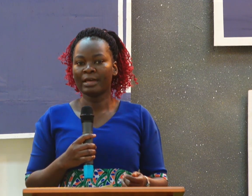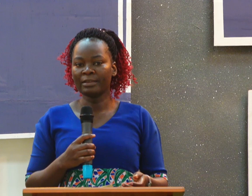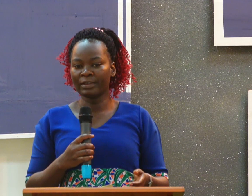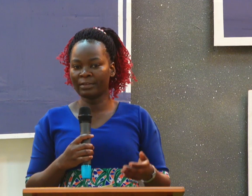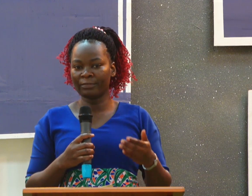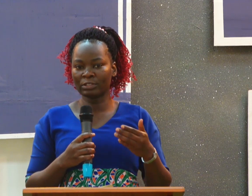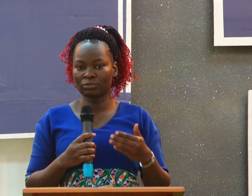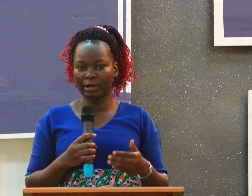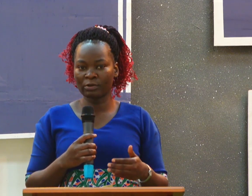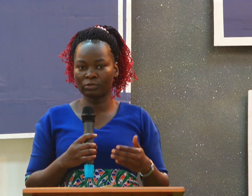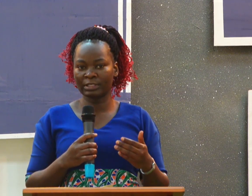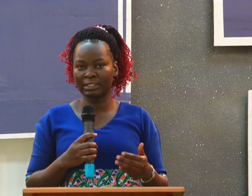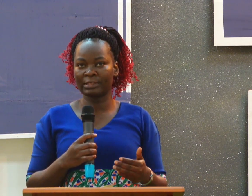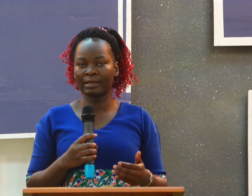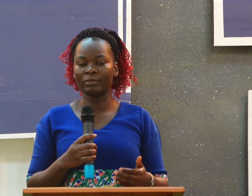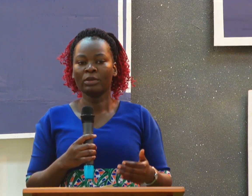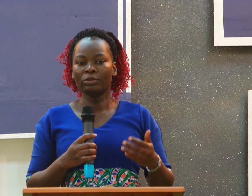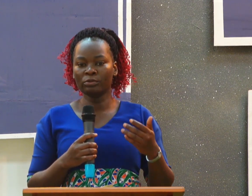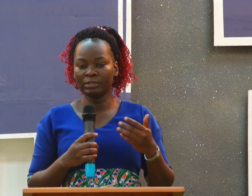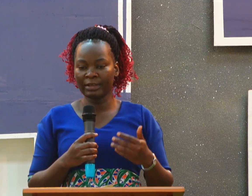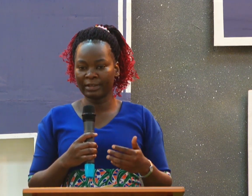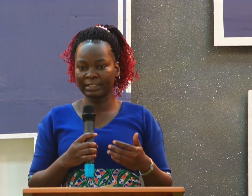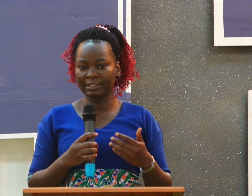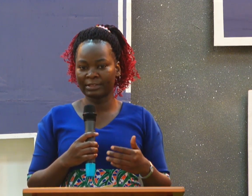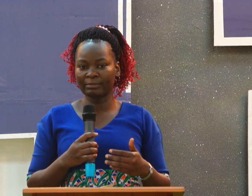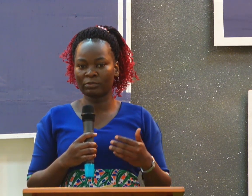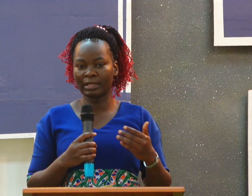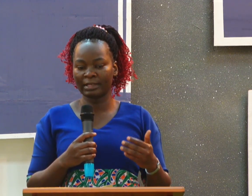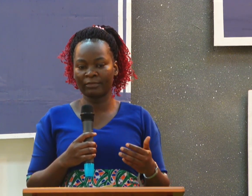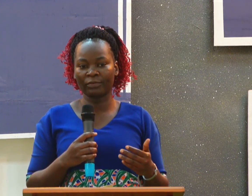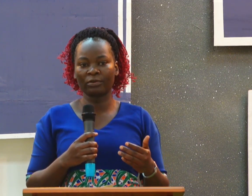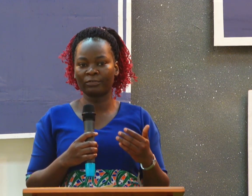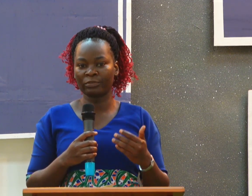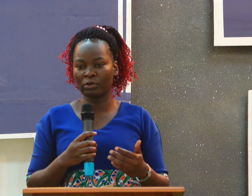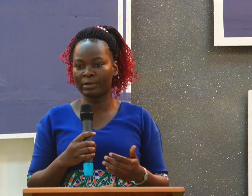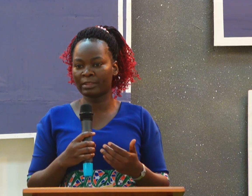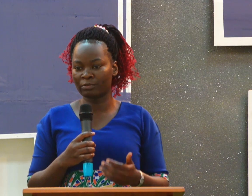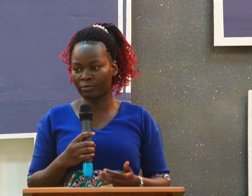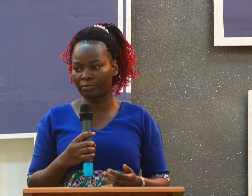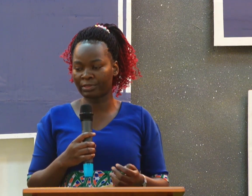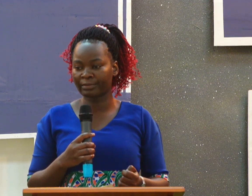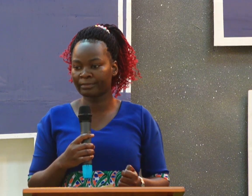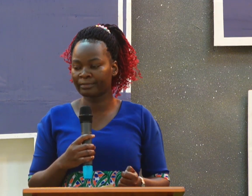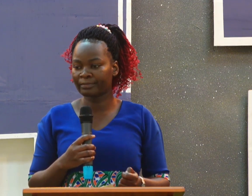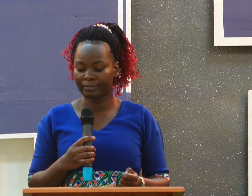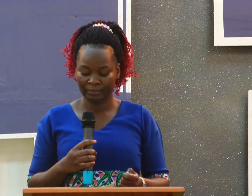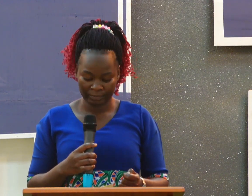There is even if you struggle to teach them, you will never teach them to the level of knowing the truth.